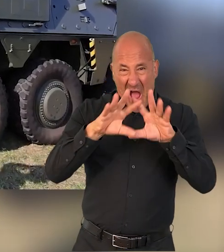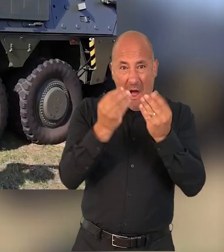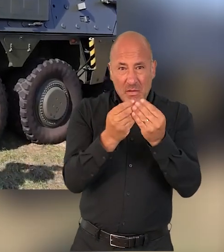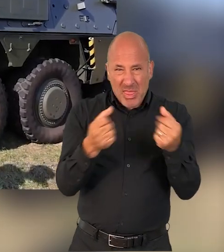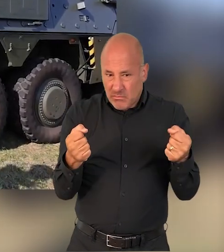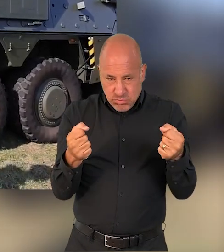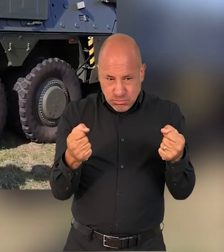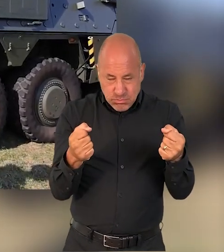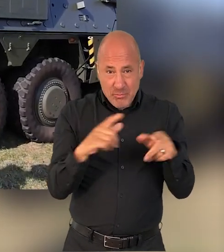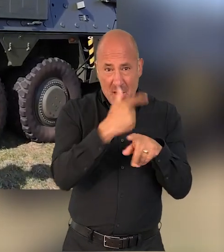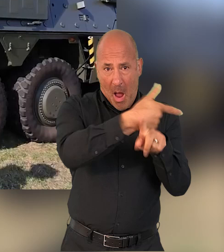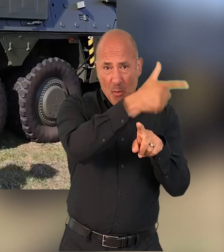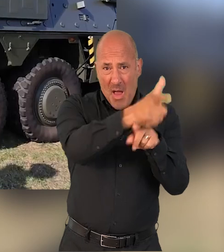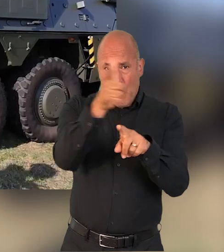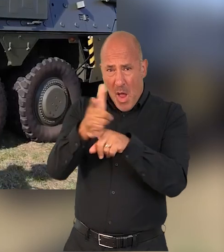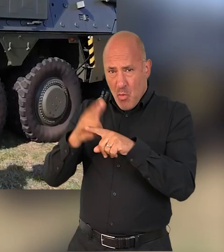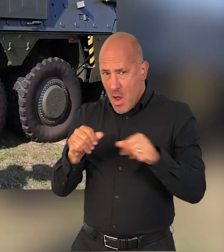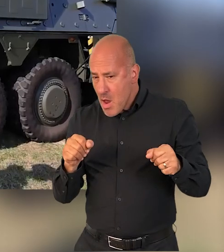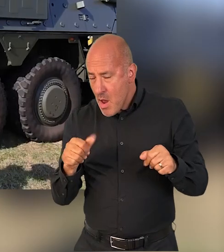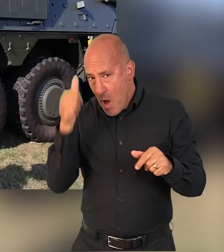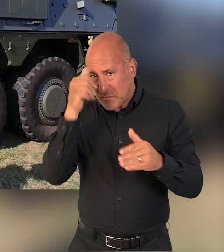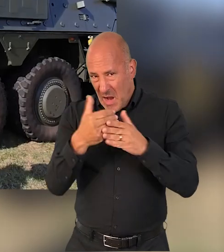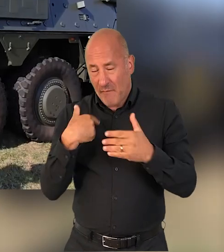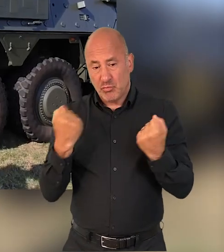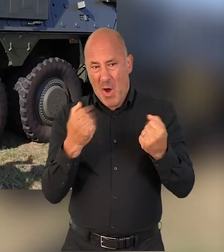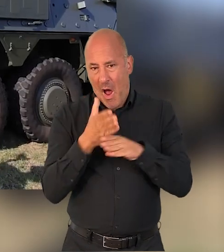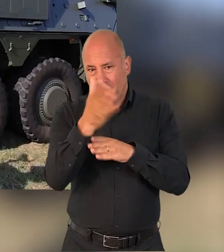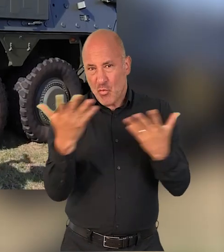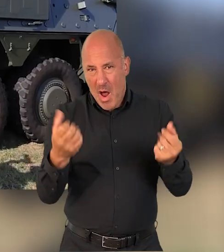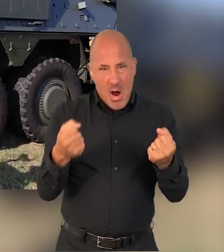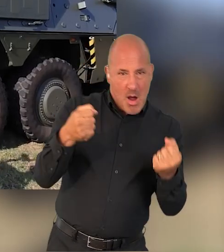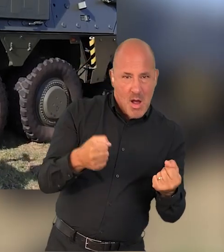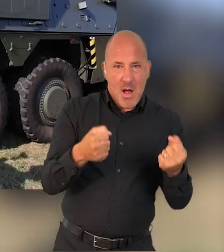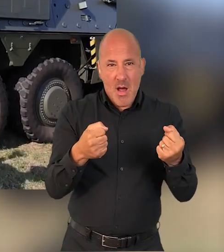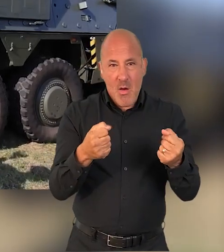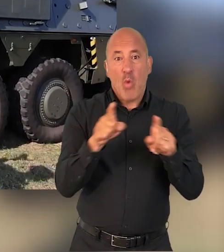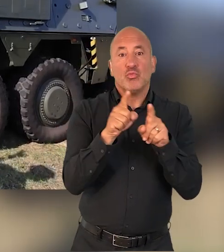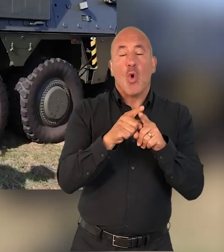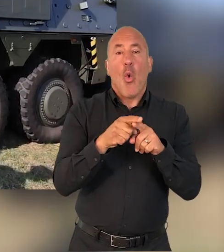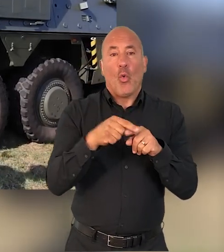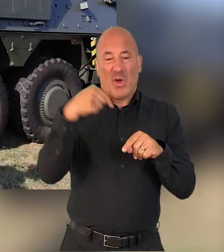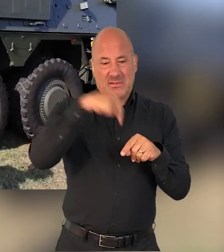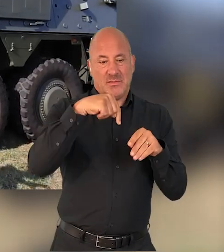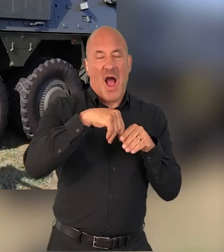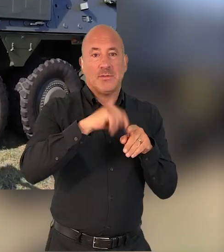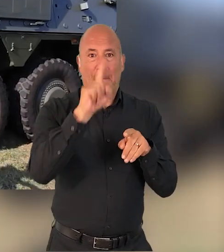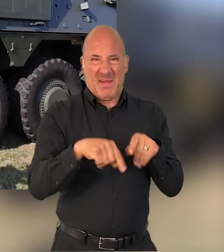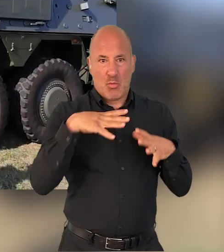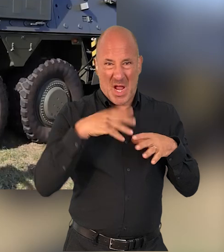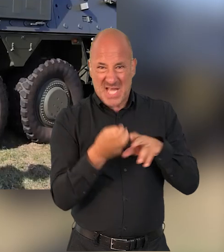outside. And that's for safety reasons and so that the driver knows where to go. actually, before the people in the back climb out, they know exactly what they're climbing